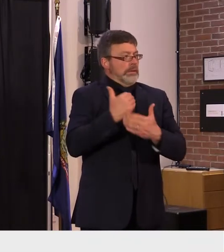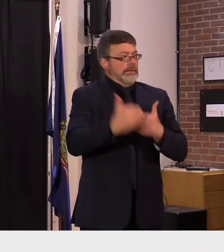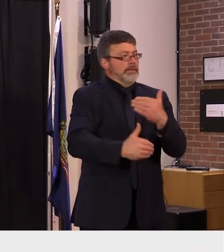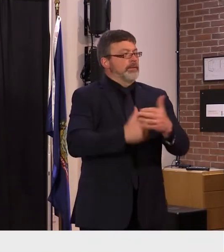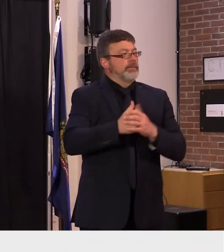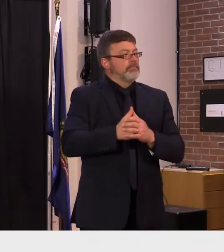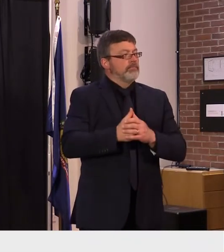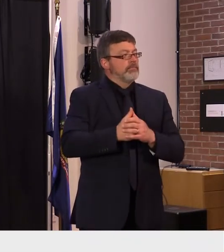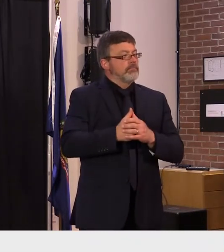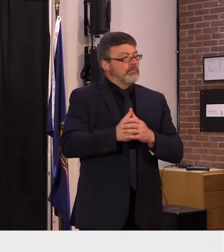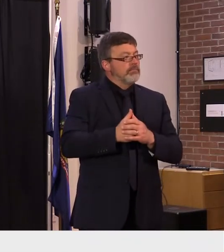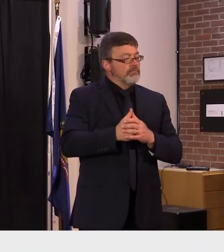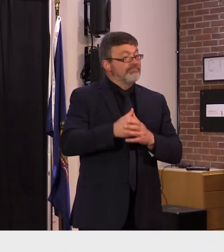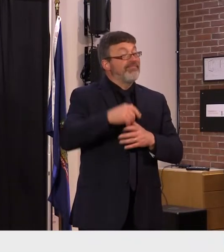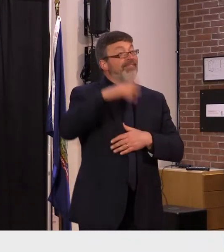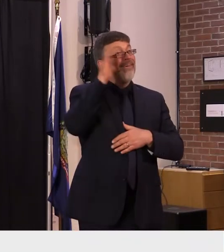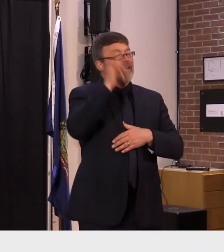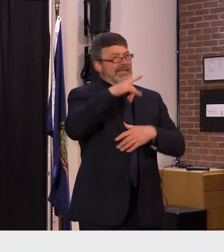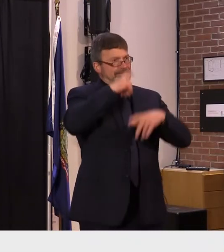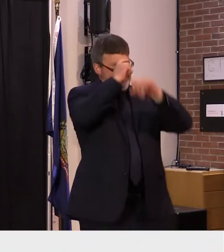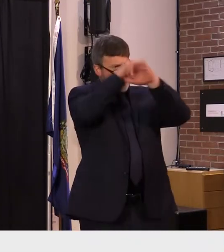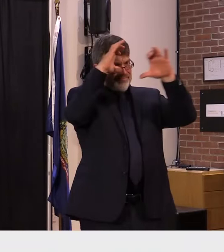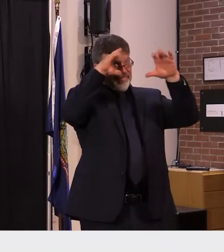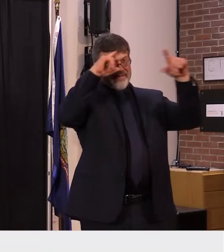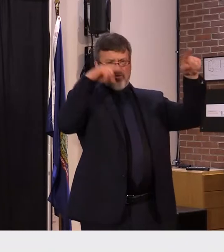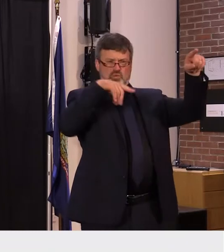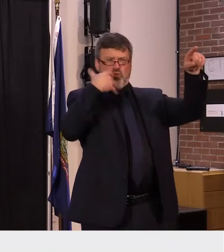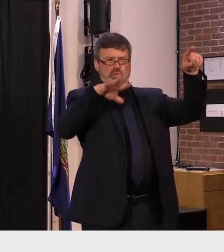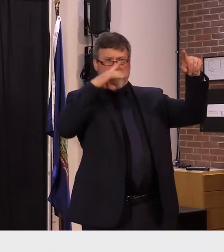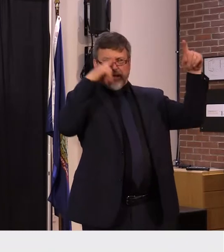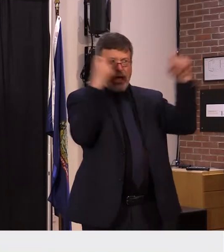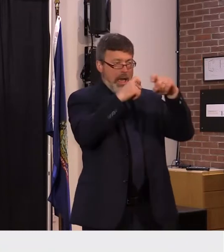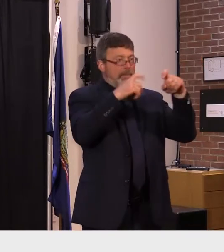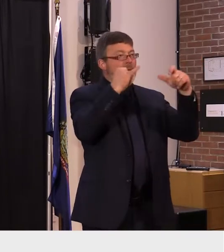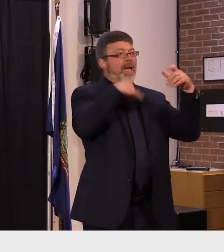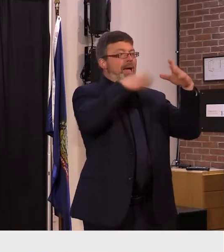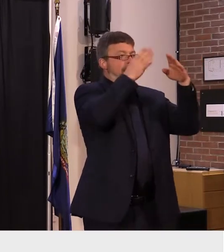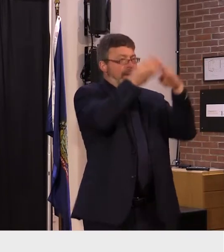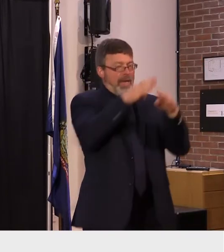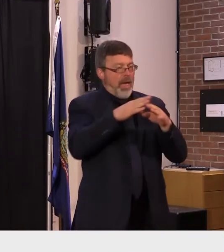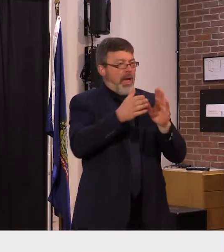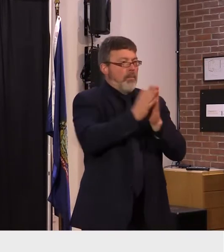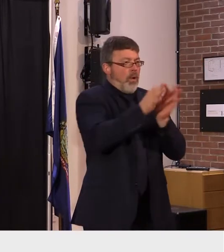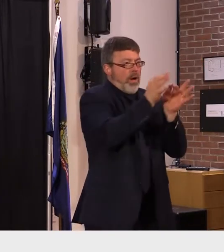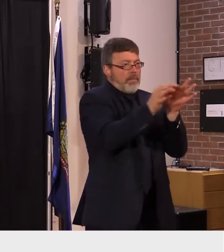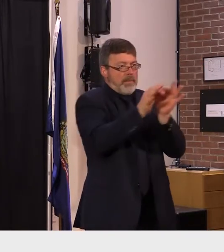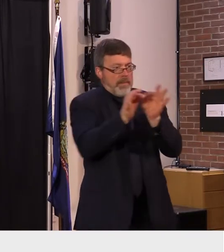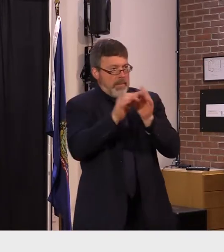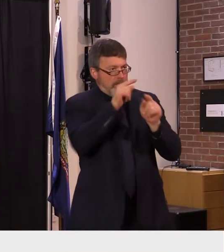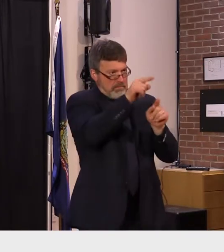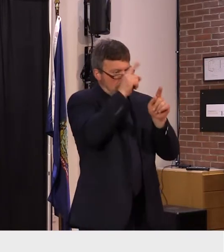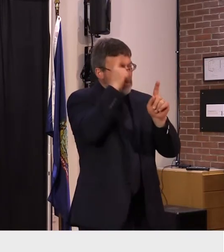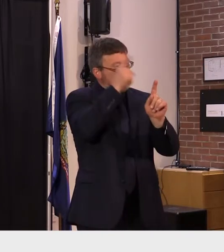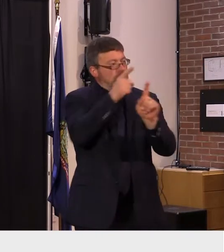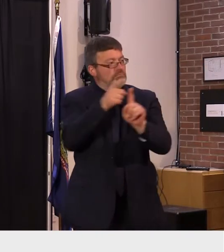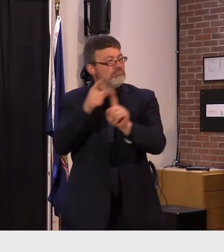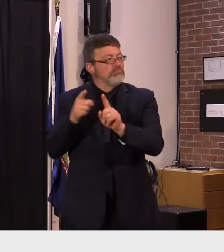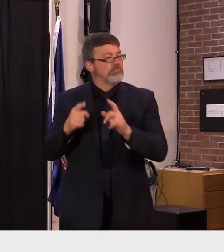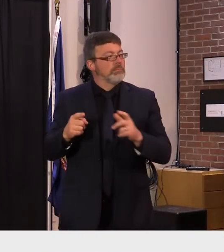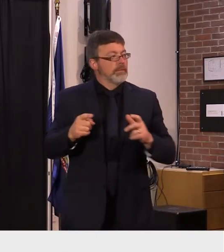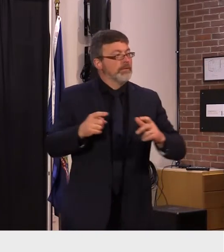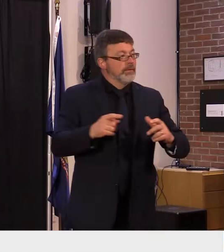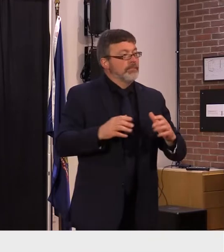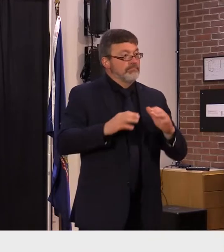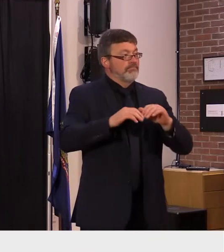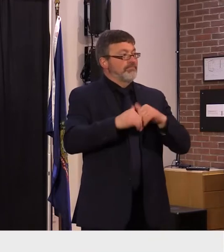parts and for each of us personally and collectively to think about what we can offer to help recovery work and